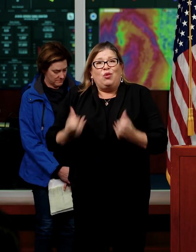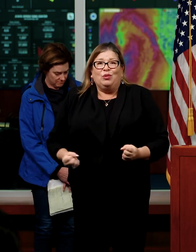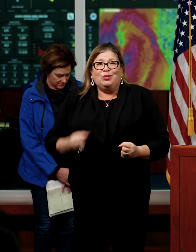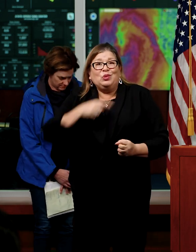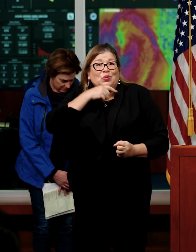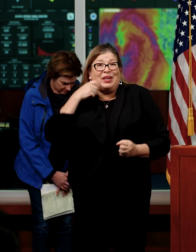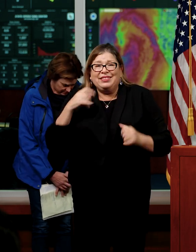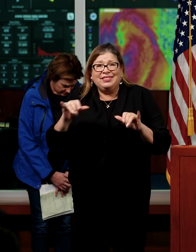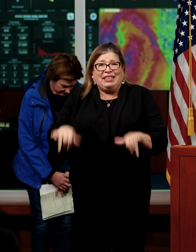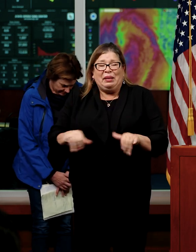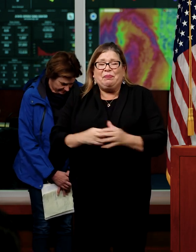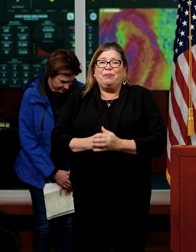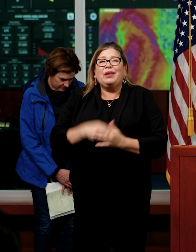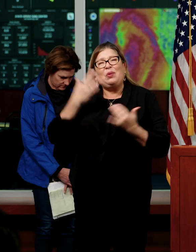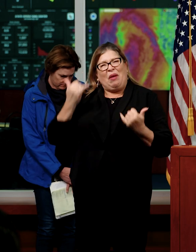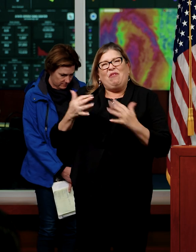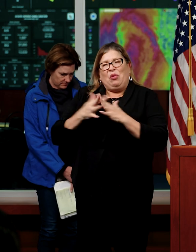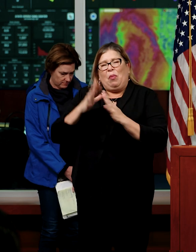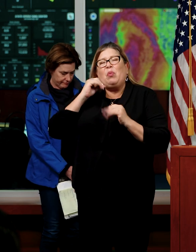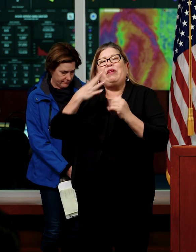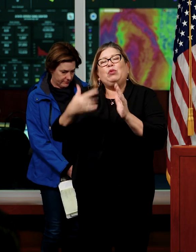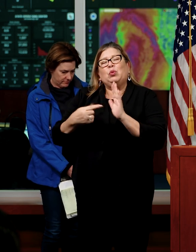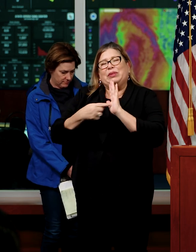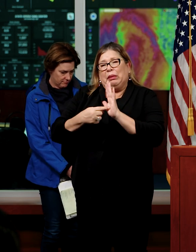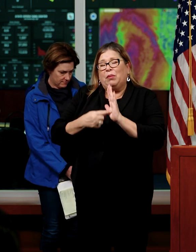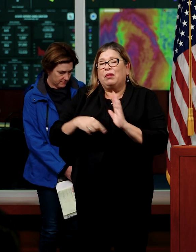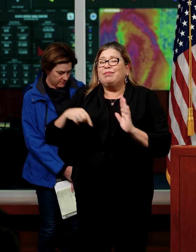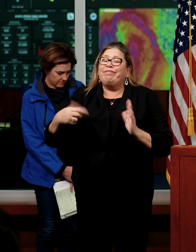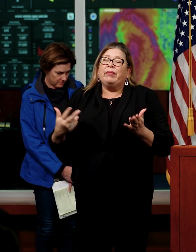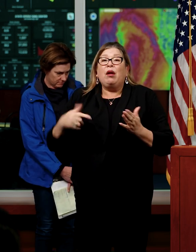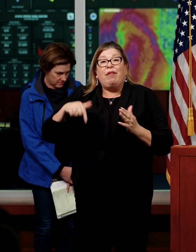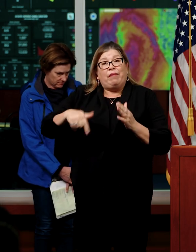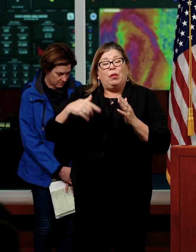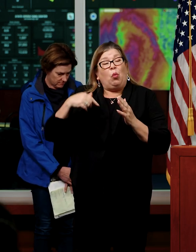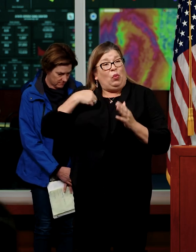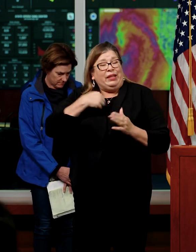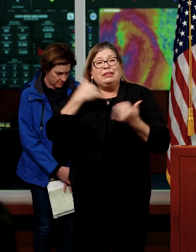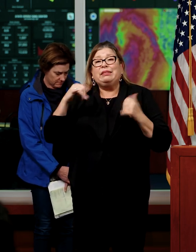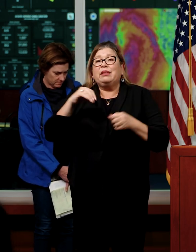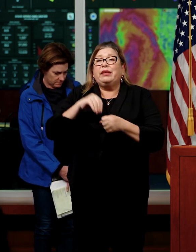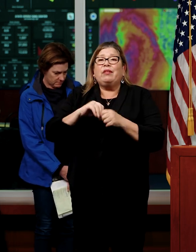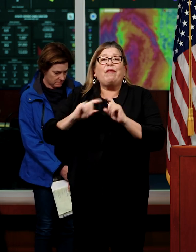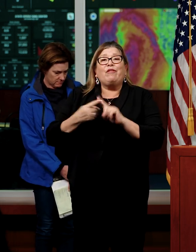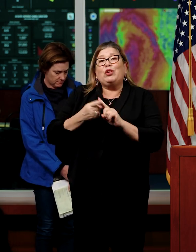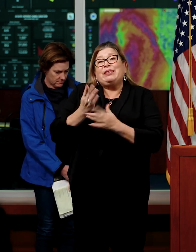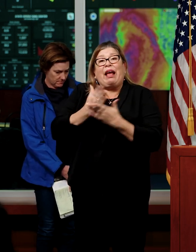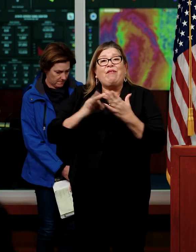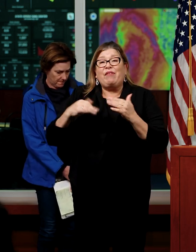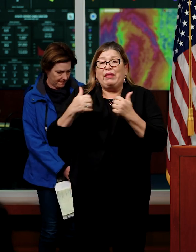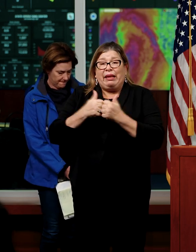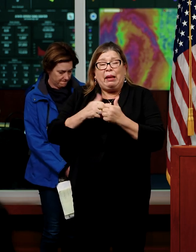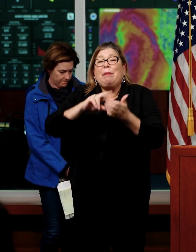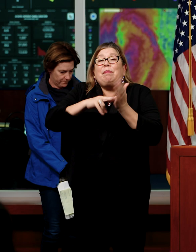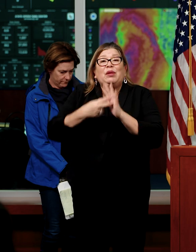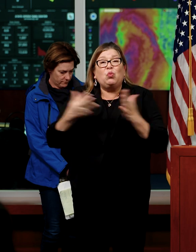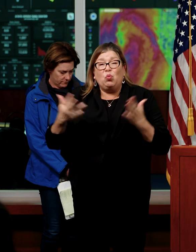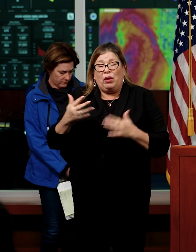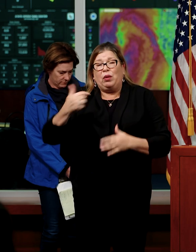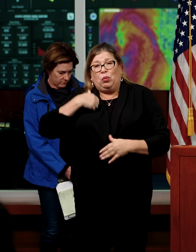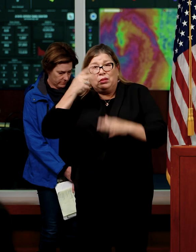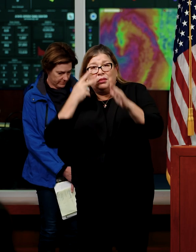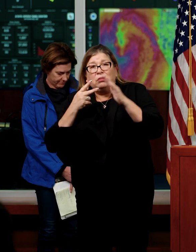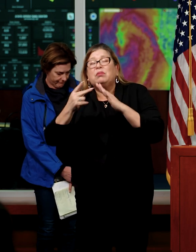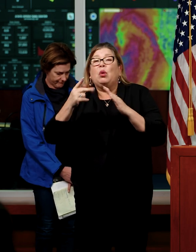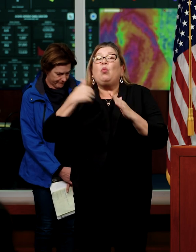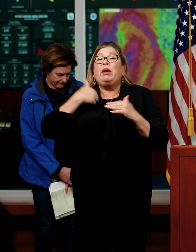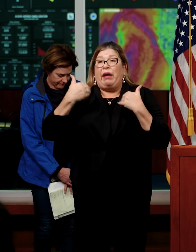metaphor, we're still in the first half of the game. We've got major points on the board in terms of precipitation, snow, and rain that will be